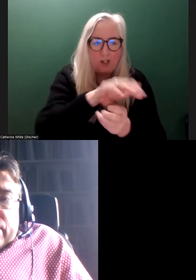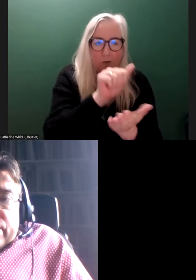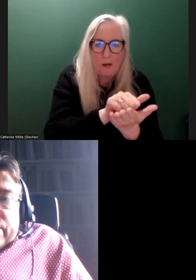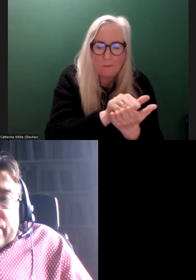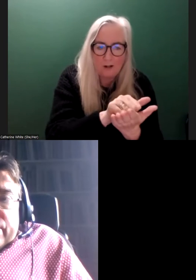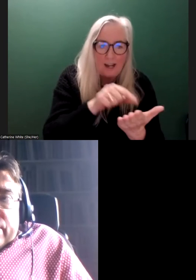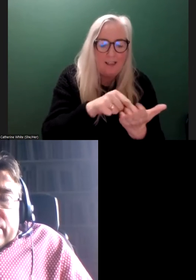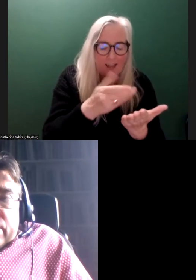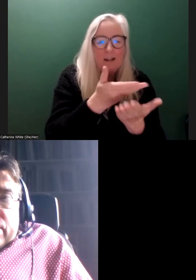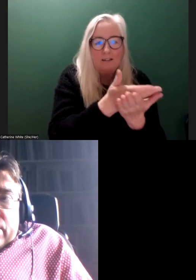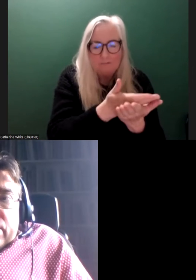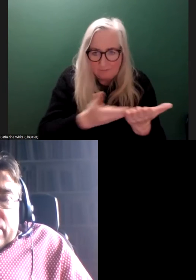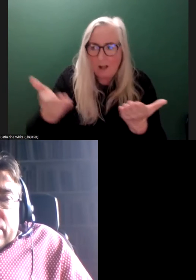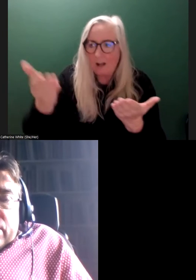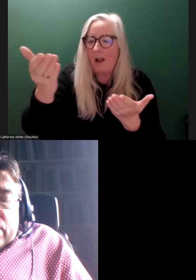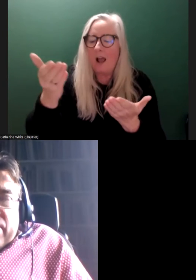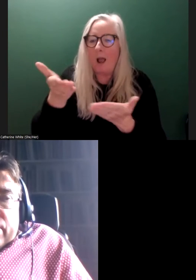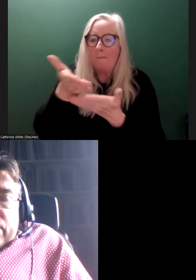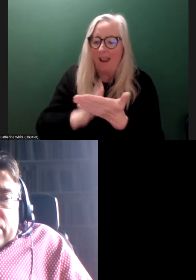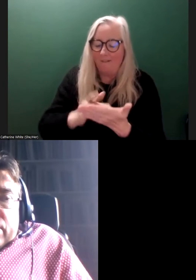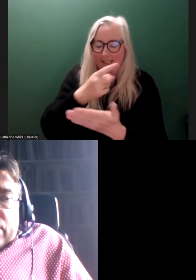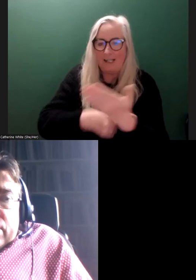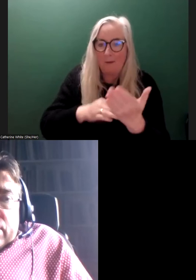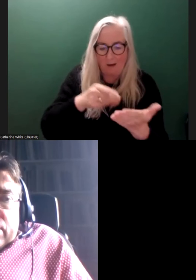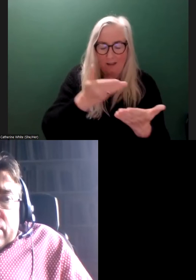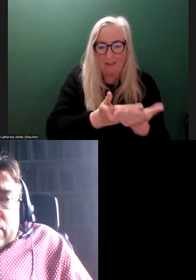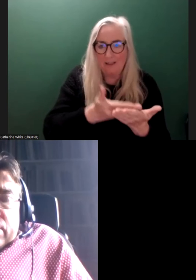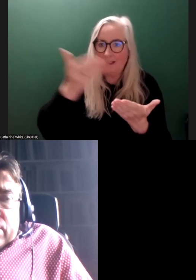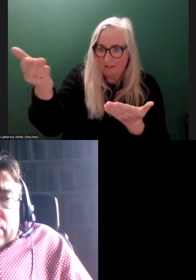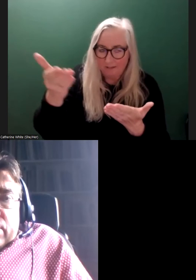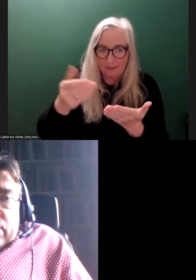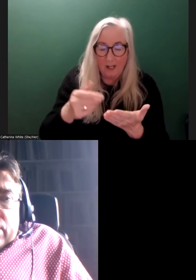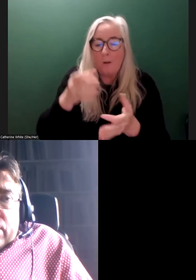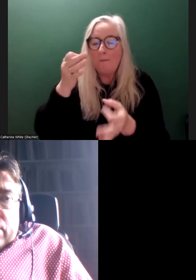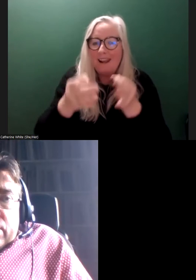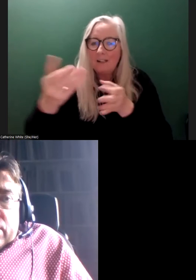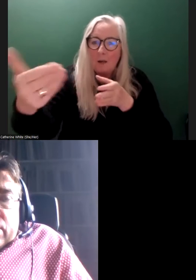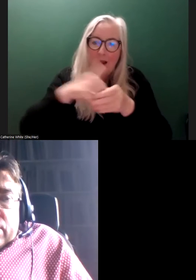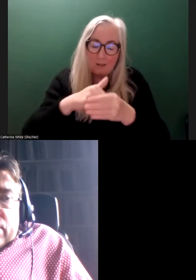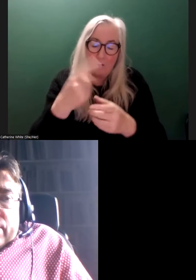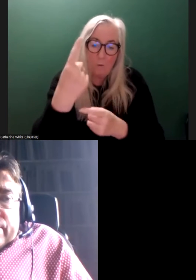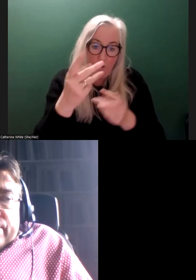to mandate on behalf of disabled people for that position paper to be achieved. Political participation is one.